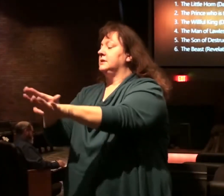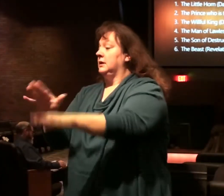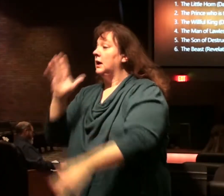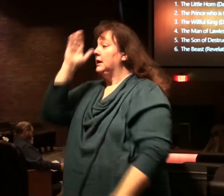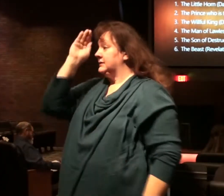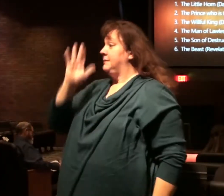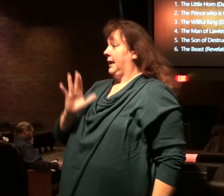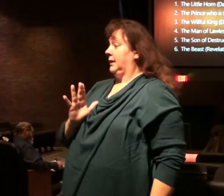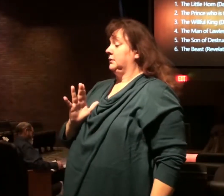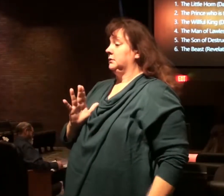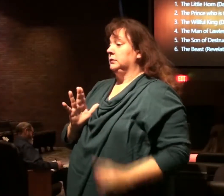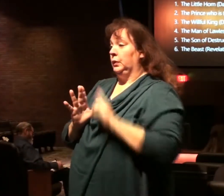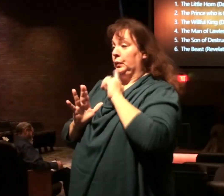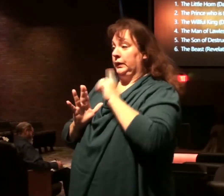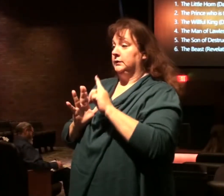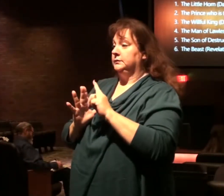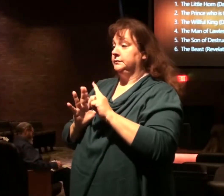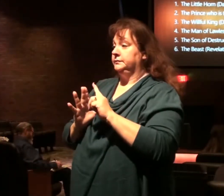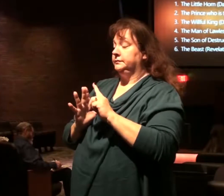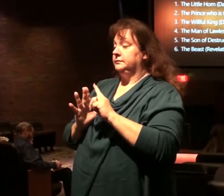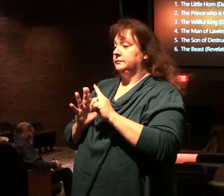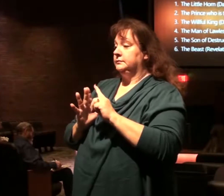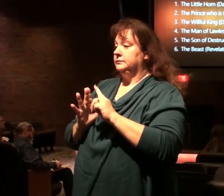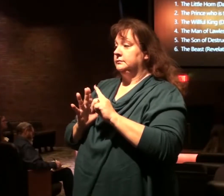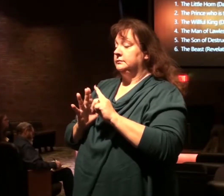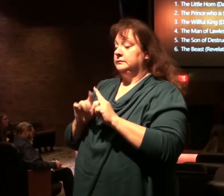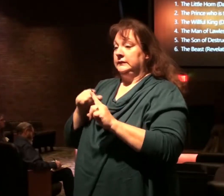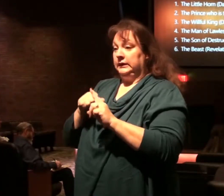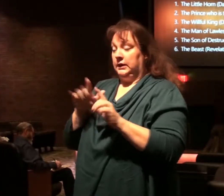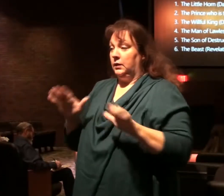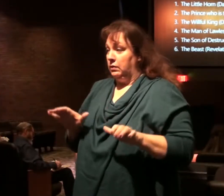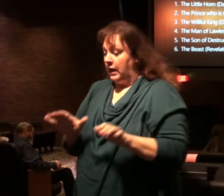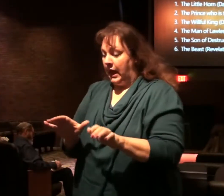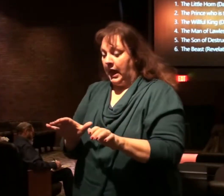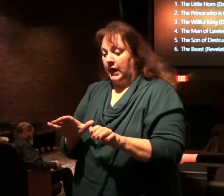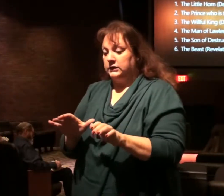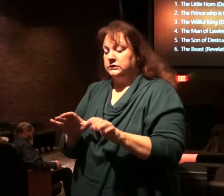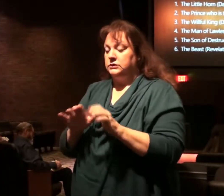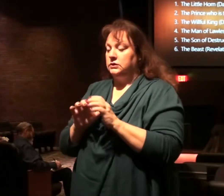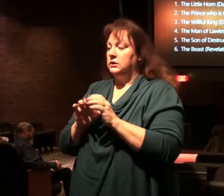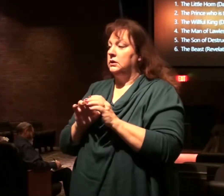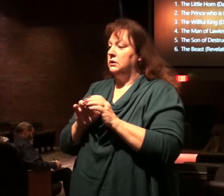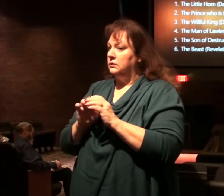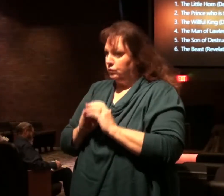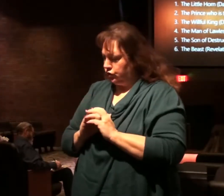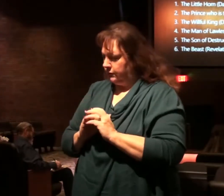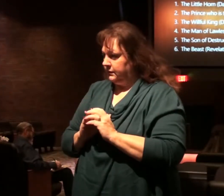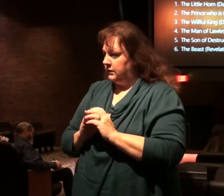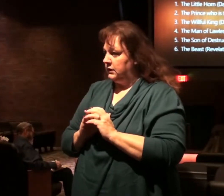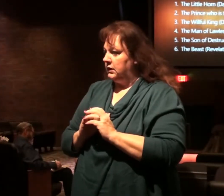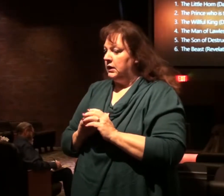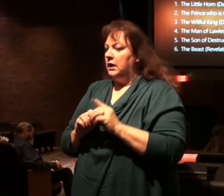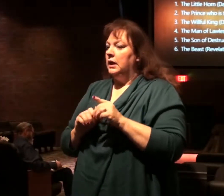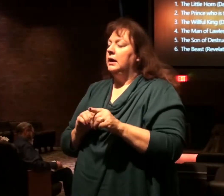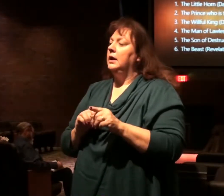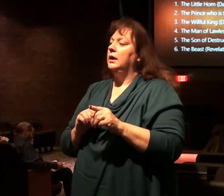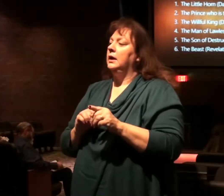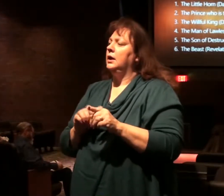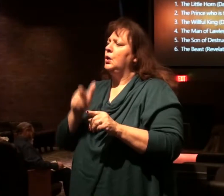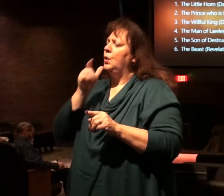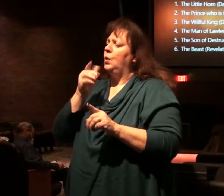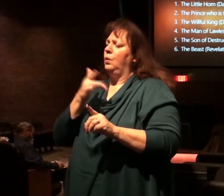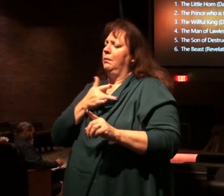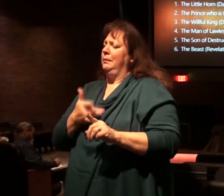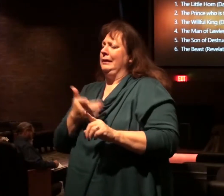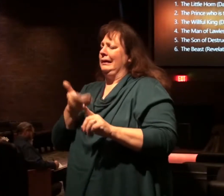who will act, who will worship, and so on, as we'll see. But the beast describes something of his